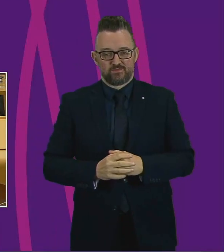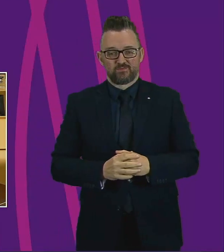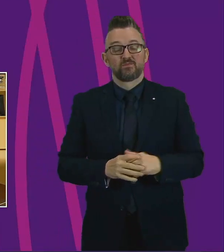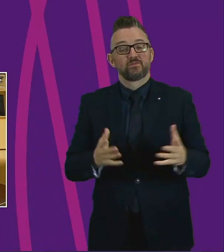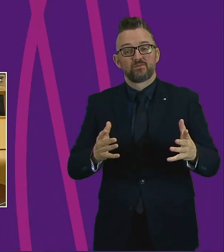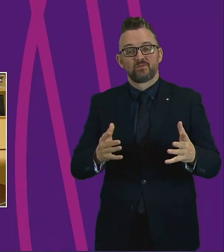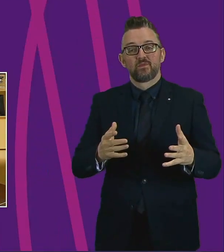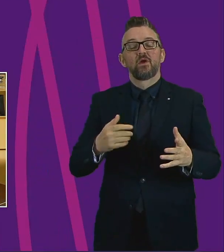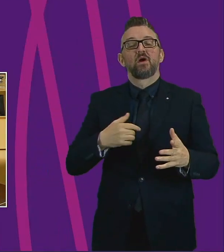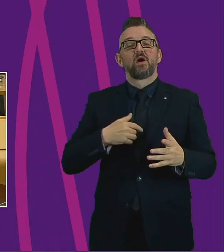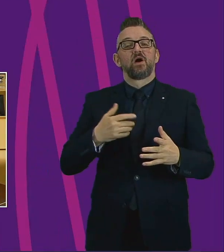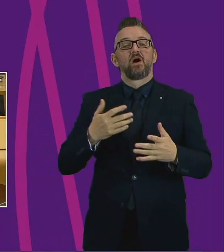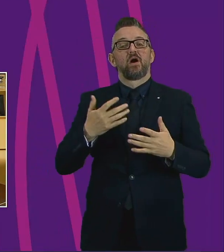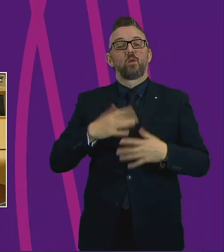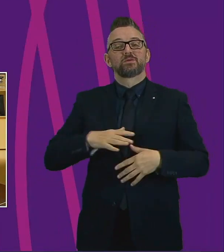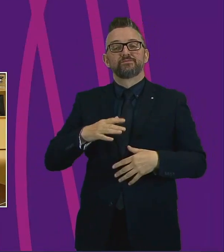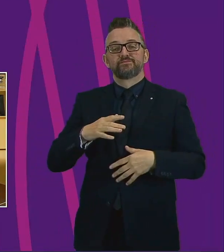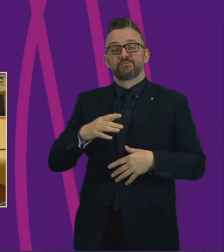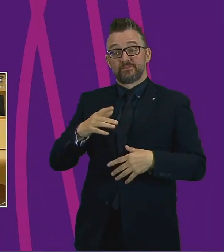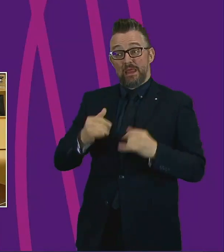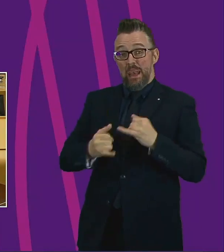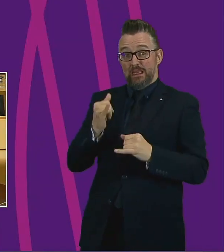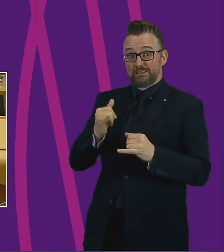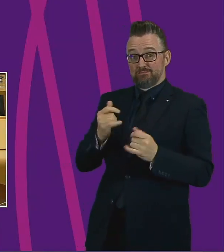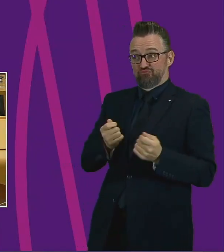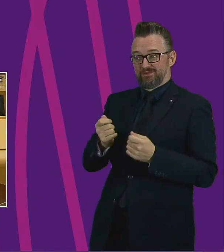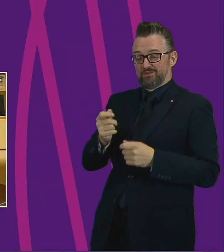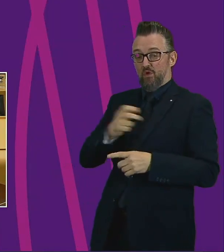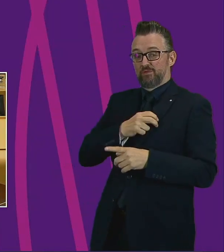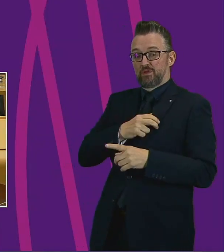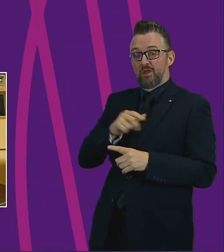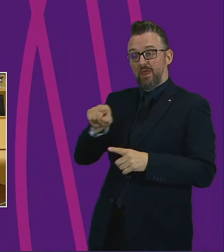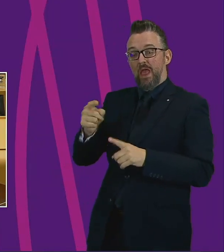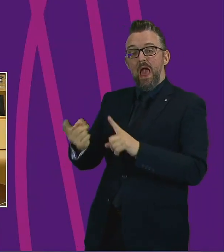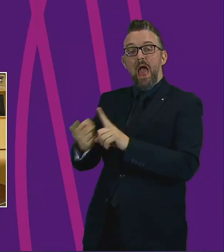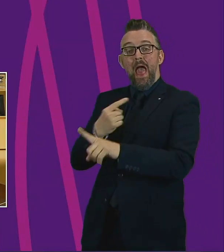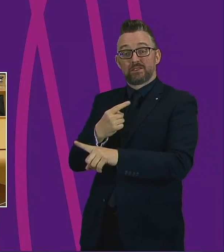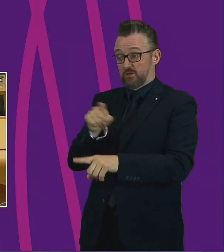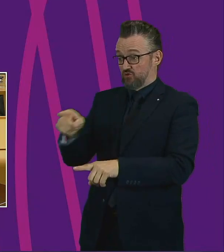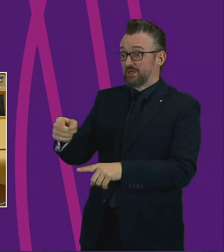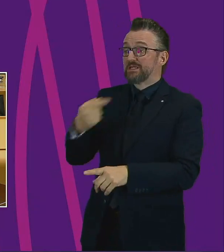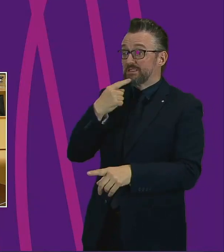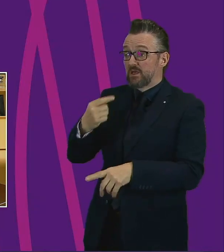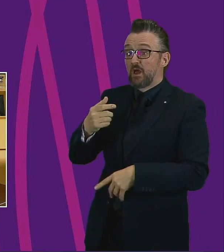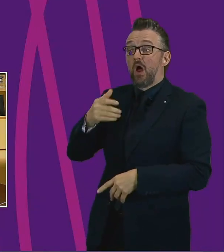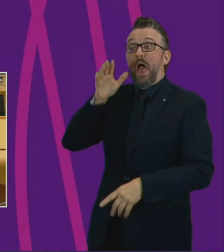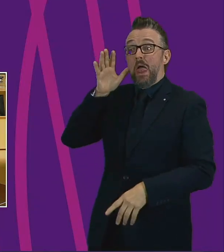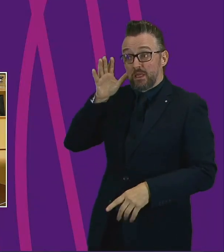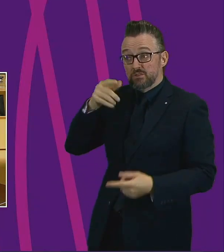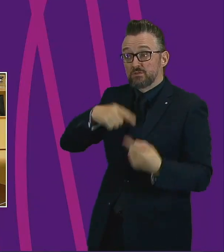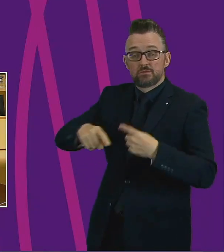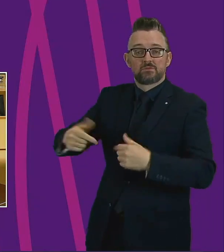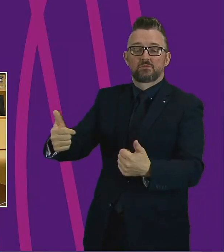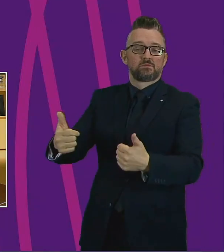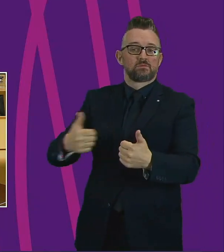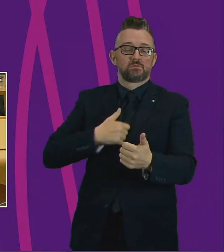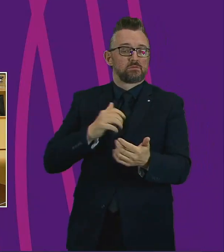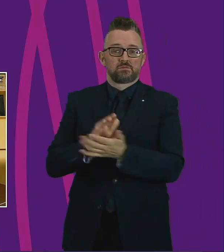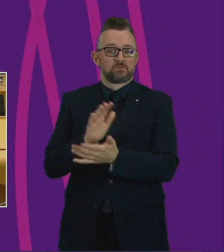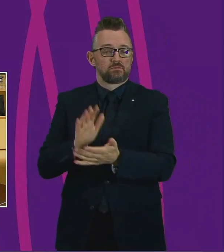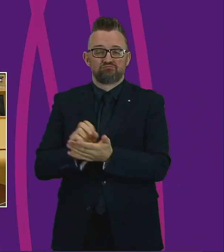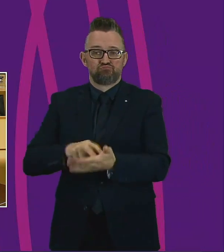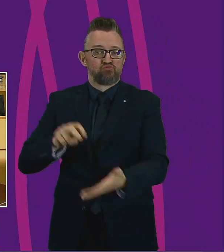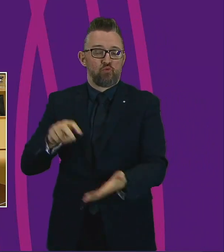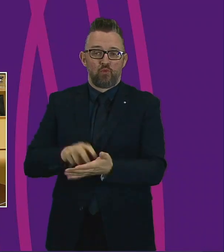If I could put on regular presiding officer, that are the kind of answers that Labour is looking for, that you will listen to radical ideas. If I could say this in closing,